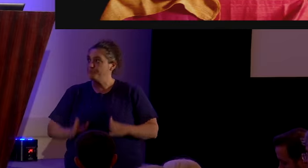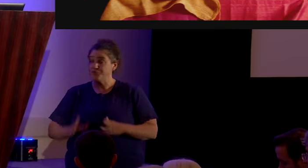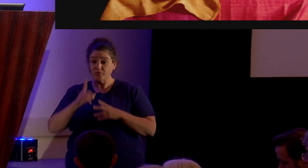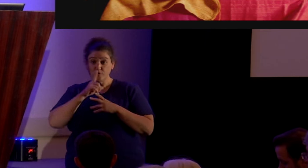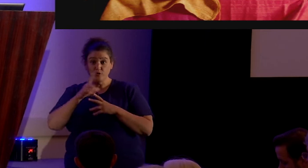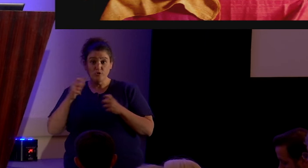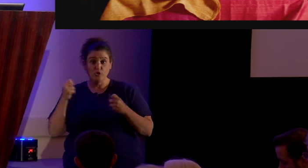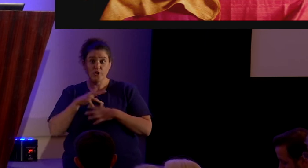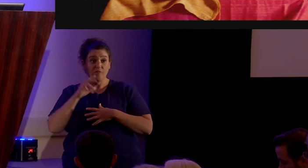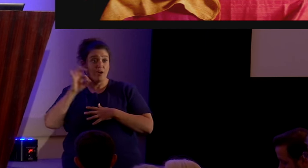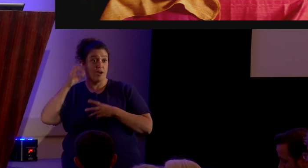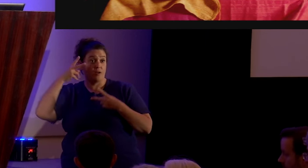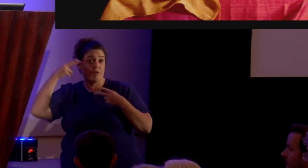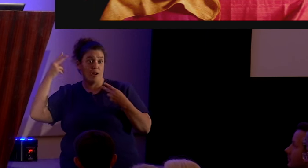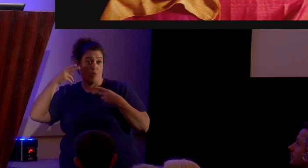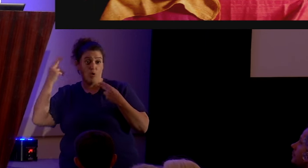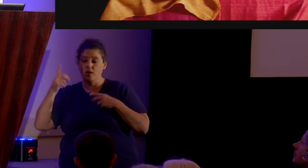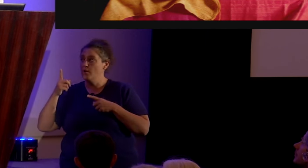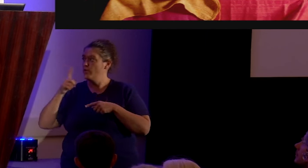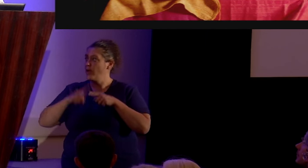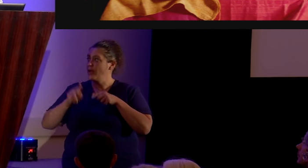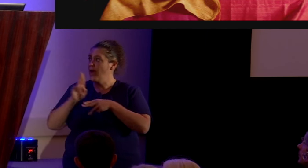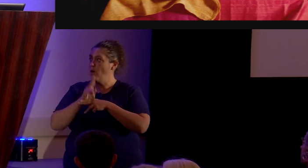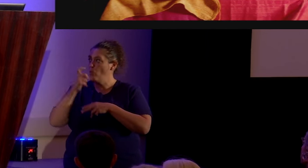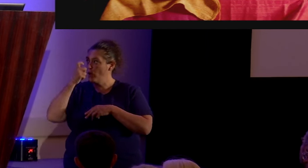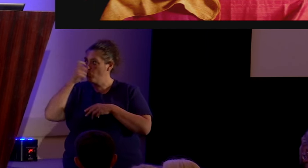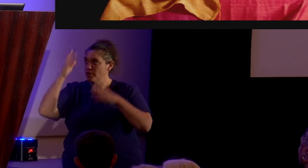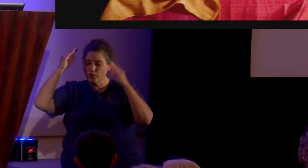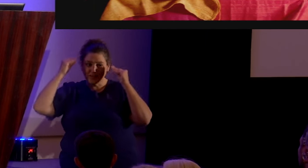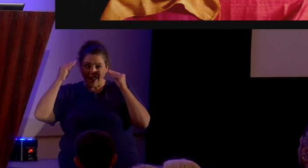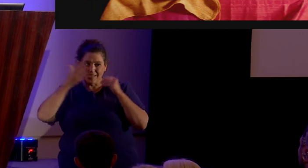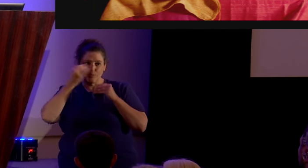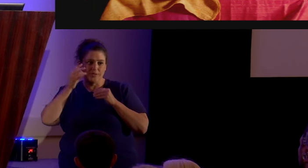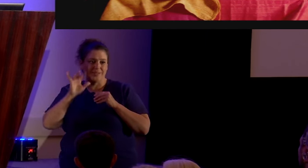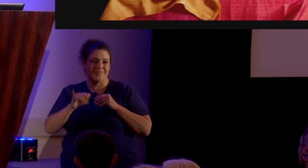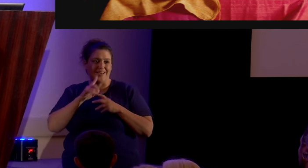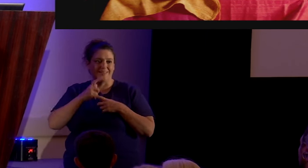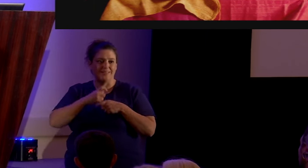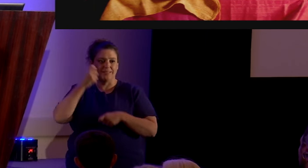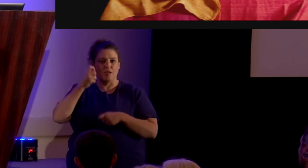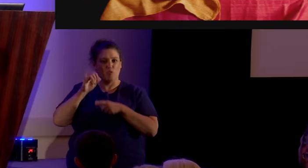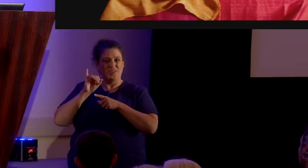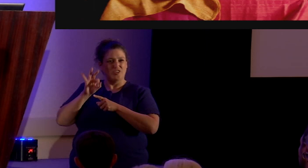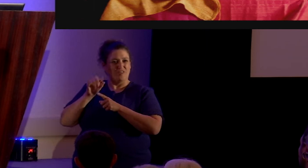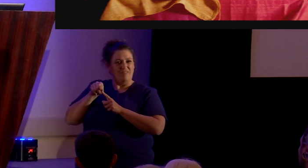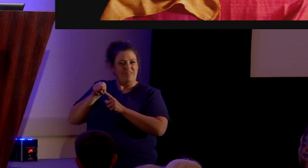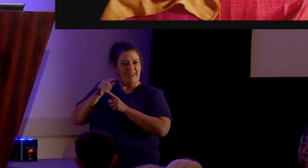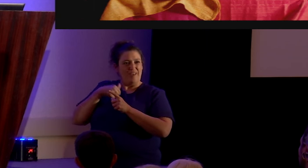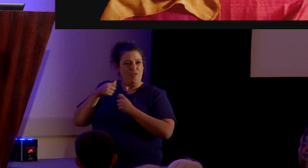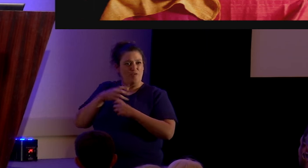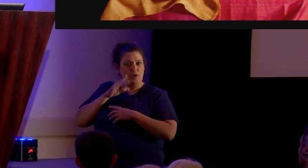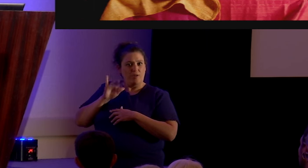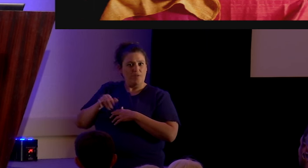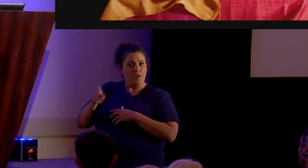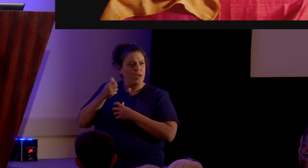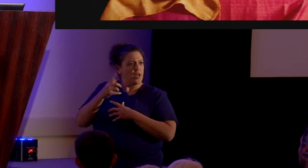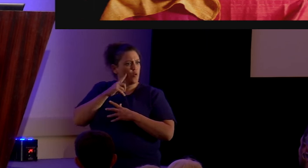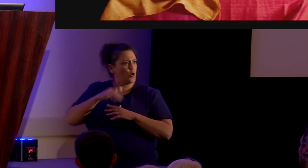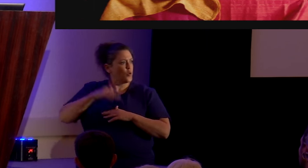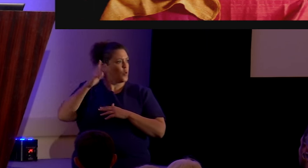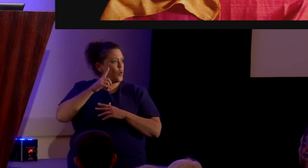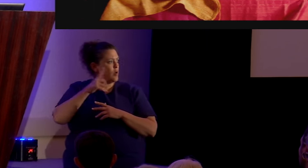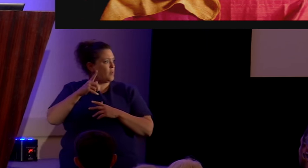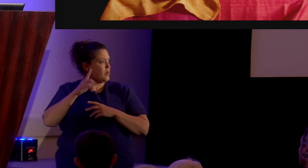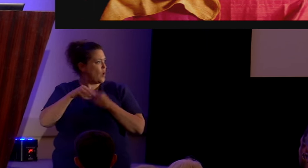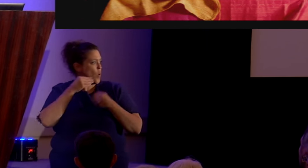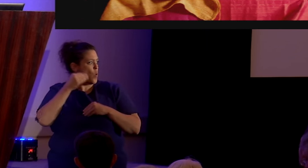Halloween. They wouldn't dress their kids up with witch's hats on because this is a celebration of witchcraft. Anybody grow up in a conservative home like that?